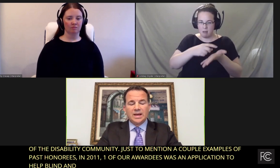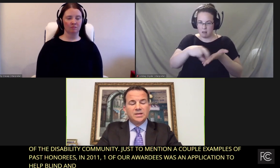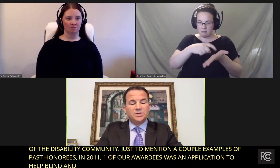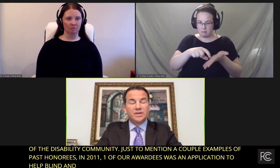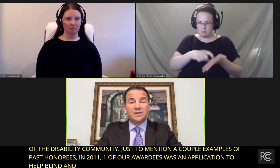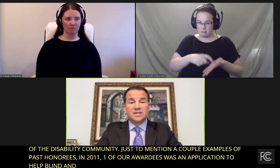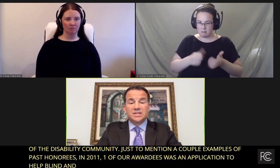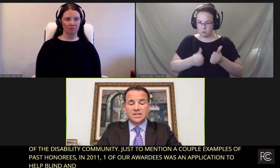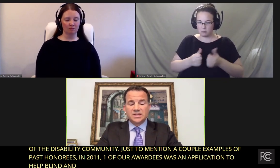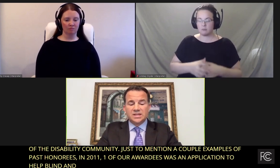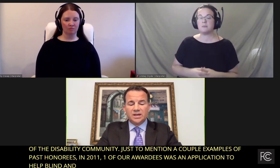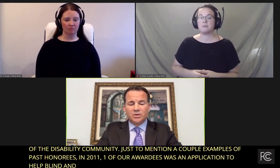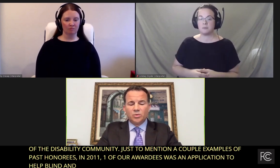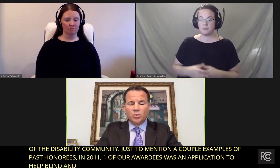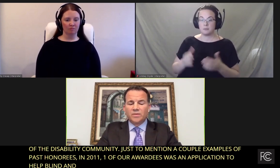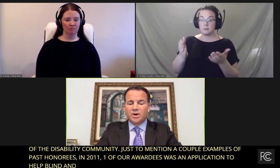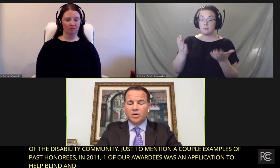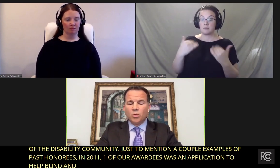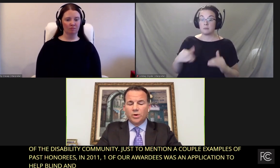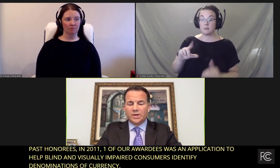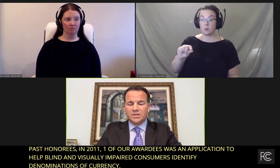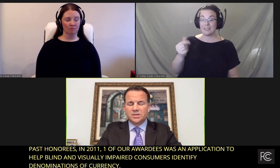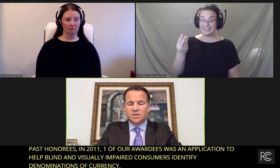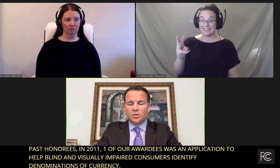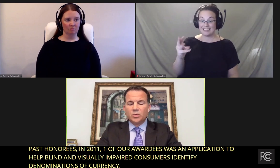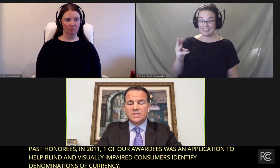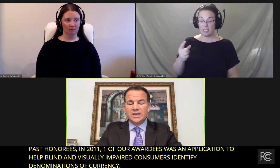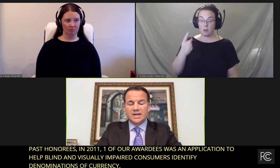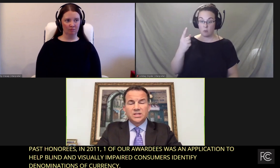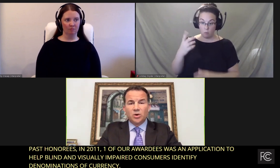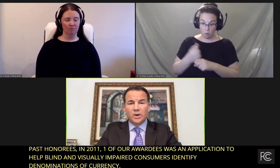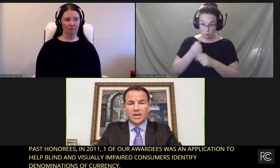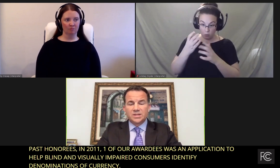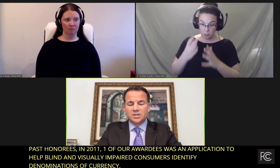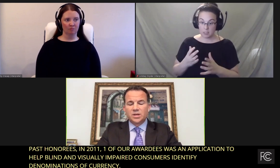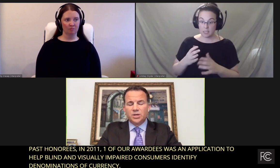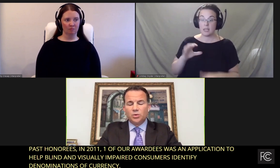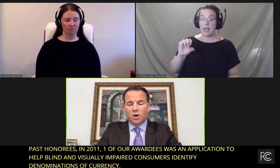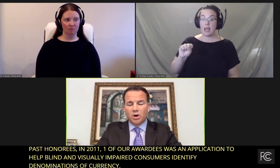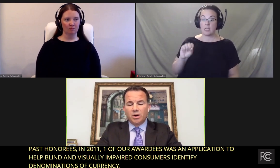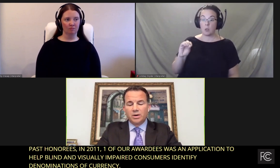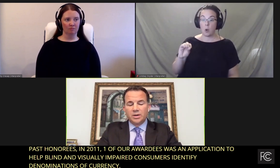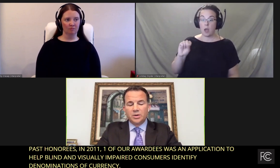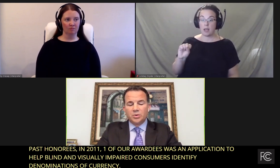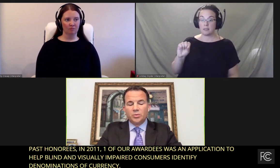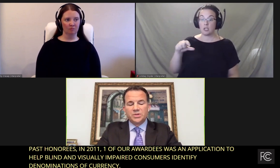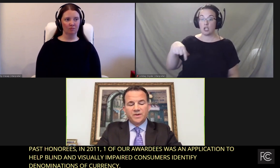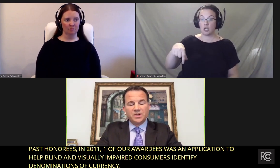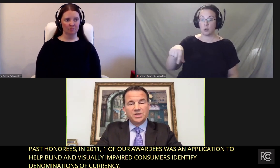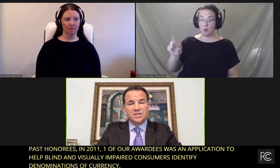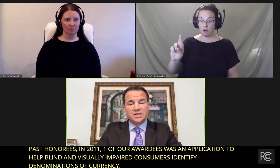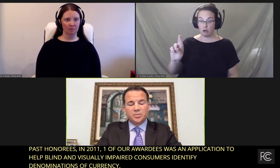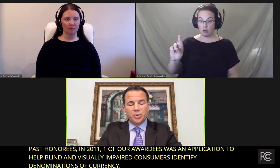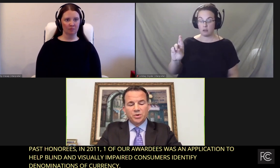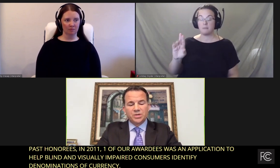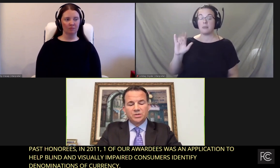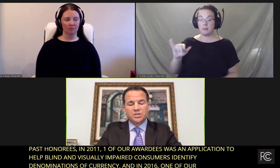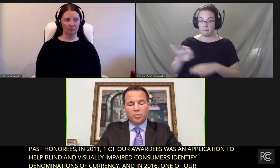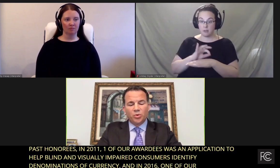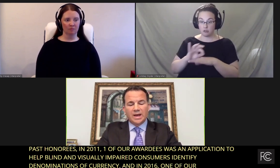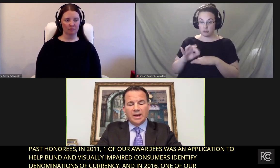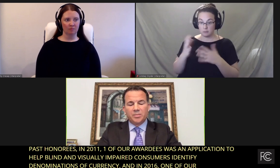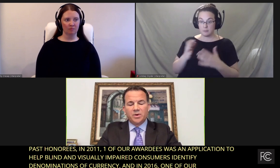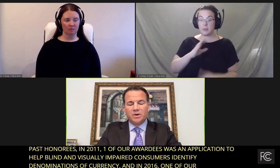And in 2016, one of our awardees was the SOS QR, which functions as a